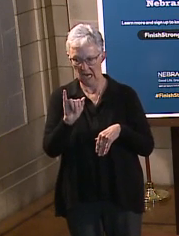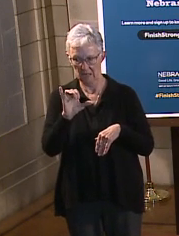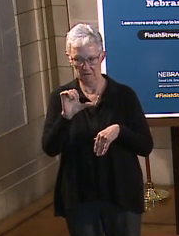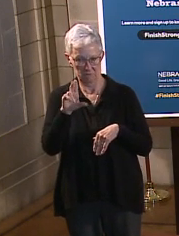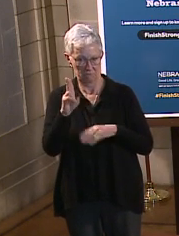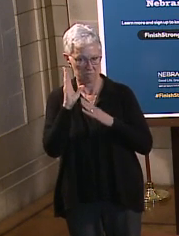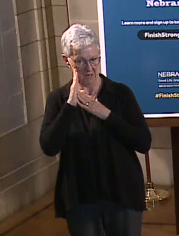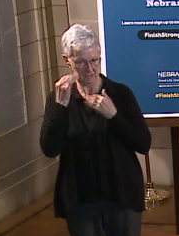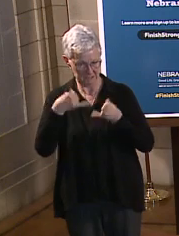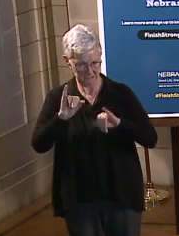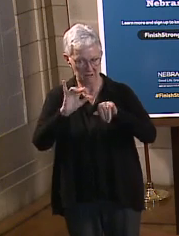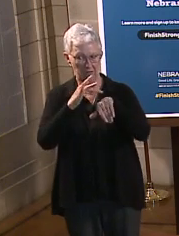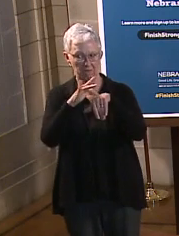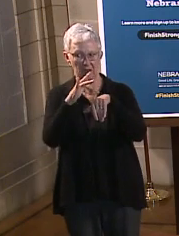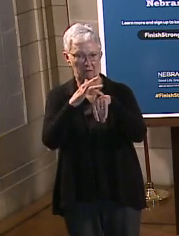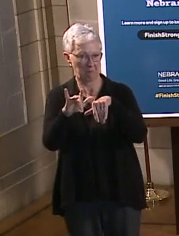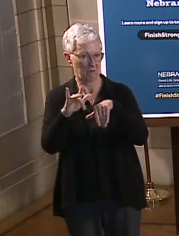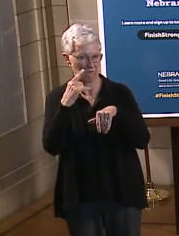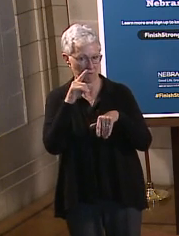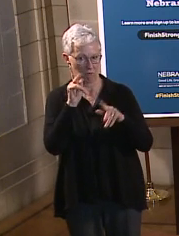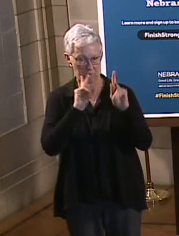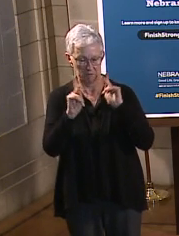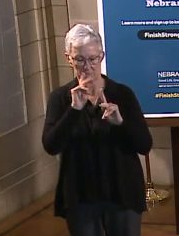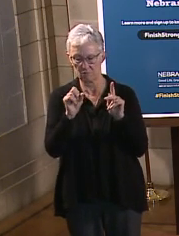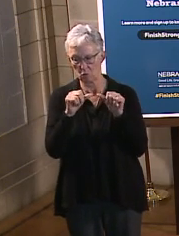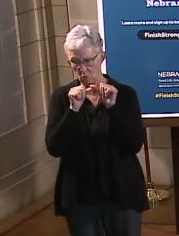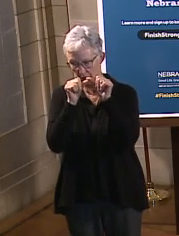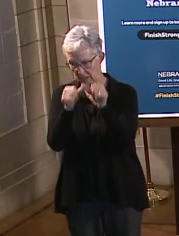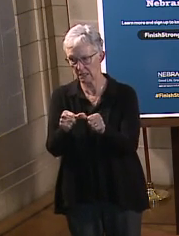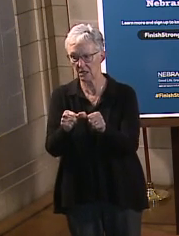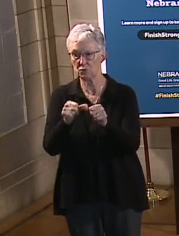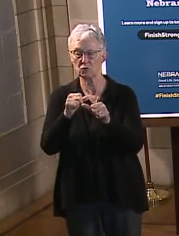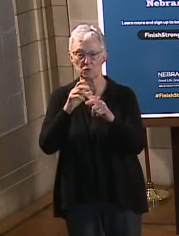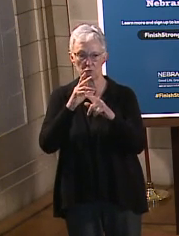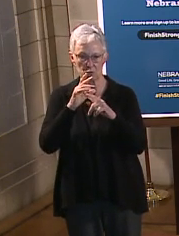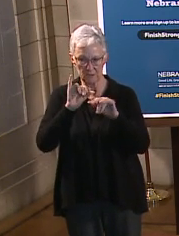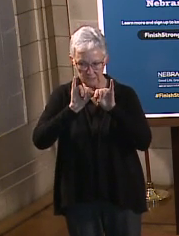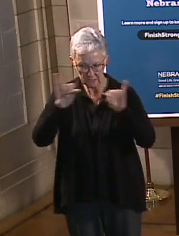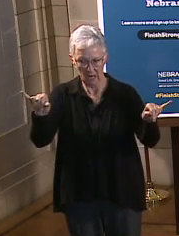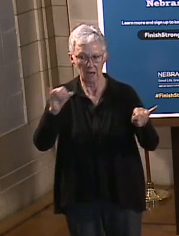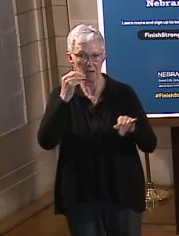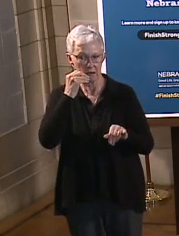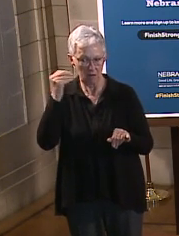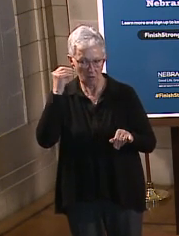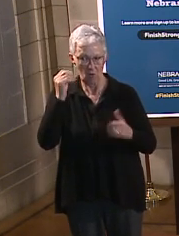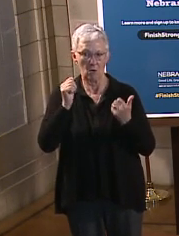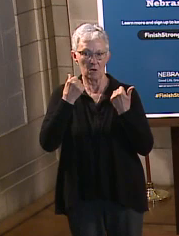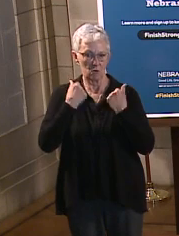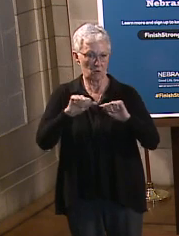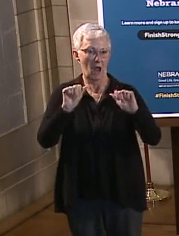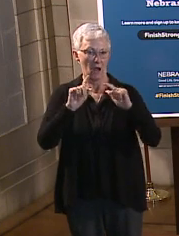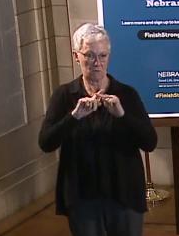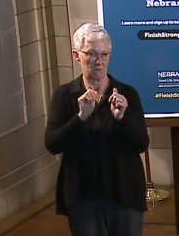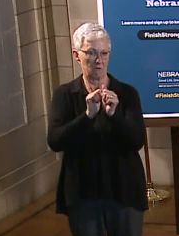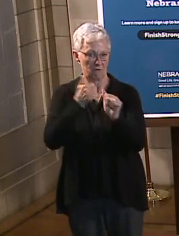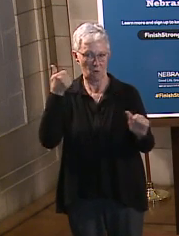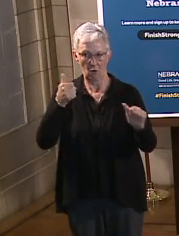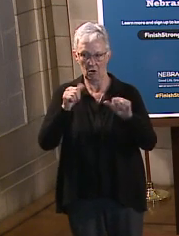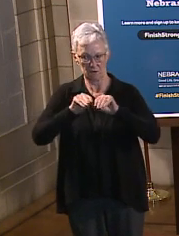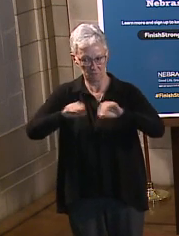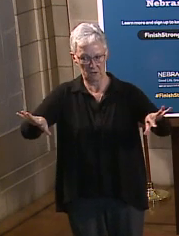so we want to keep it that way. Please continue to help slow the spread of the virus, even as we get people vaccinated. And that's